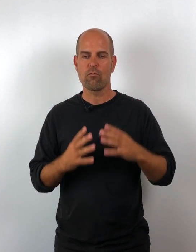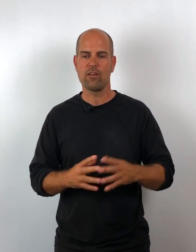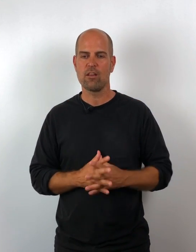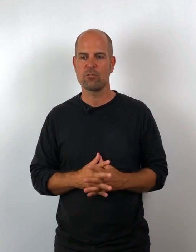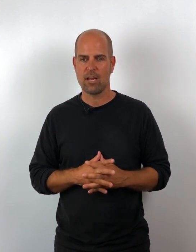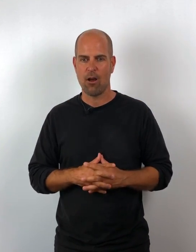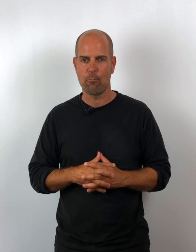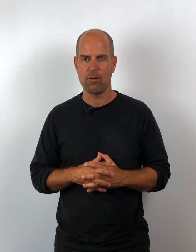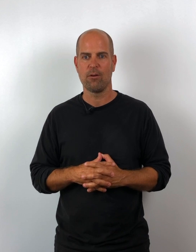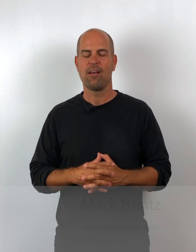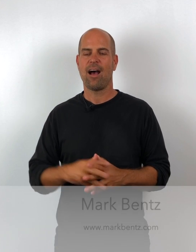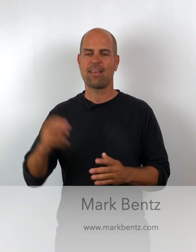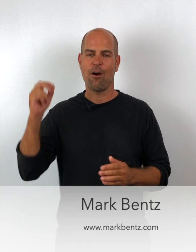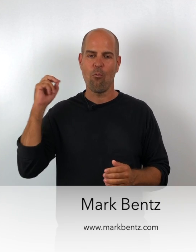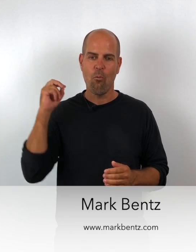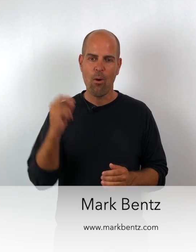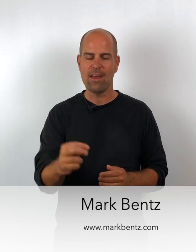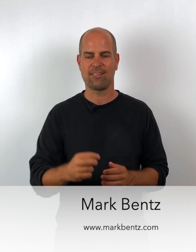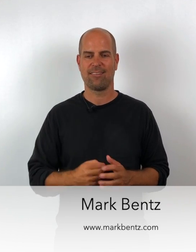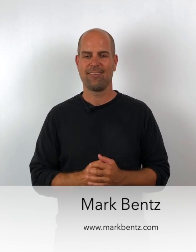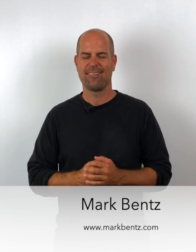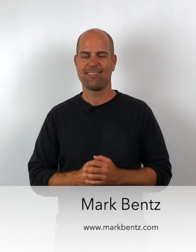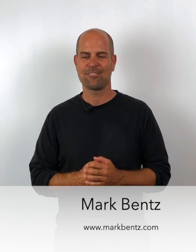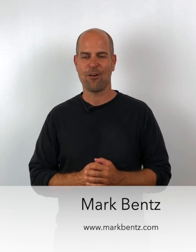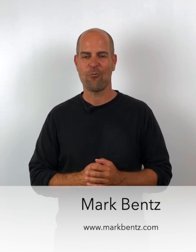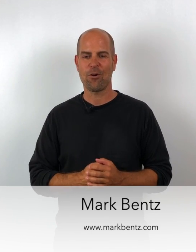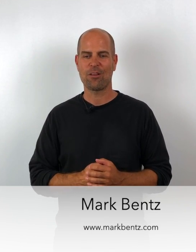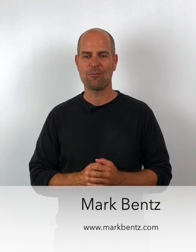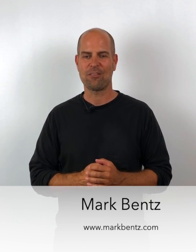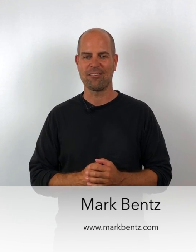videos to help you. I can't wait to start working with you.